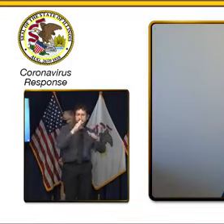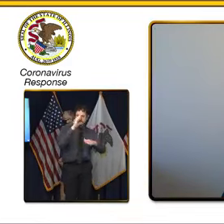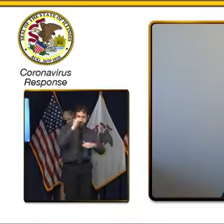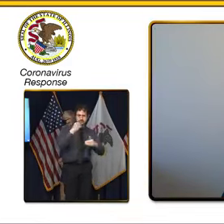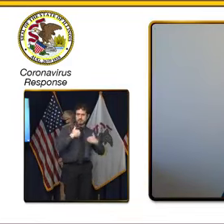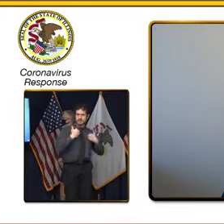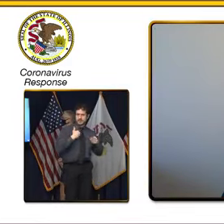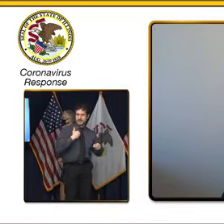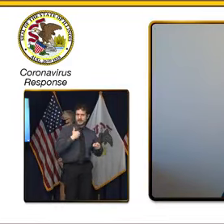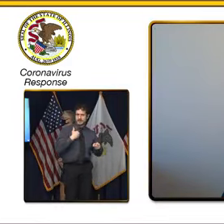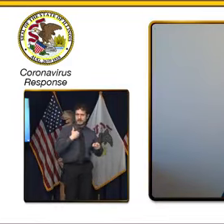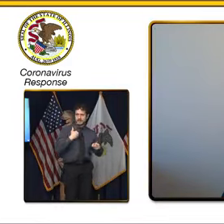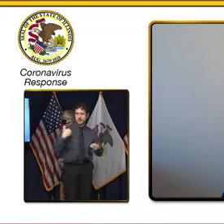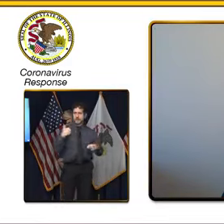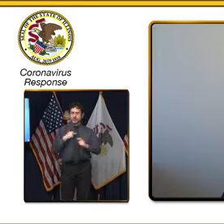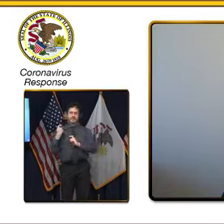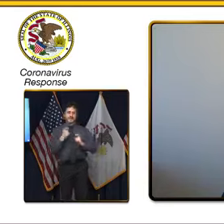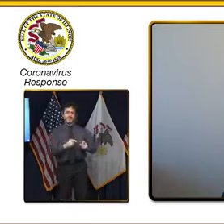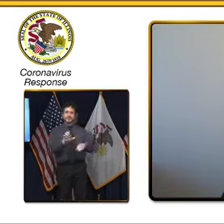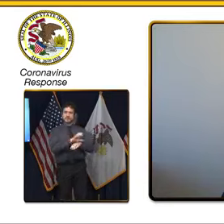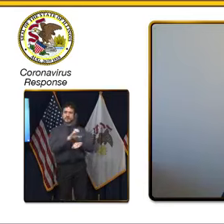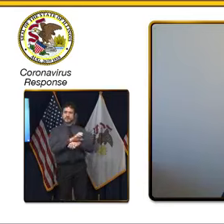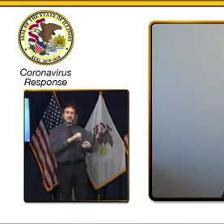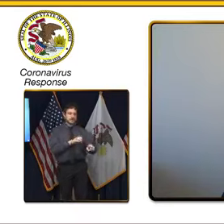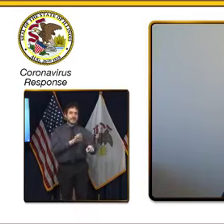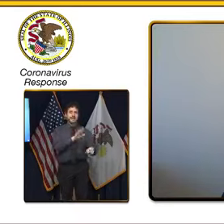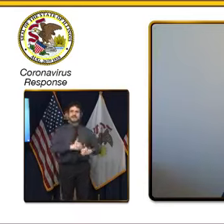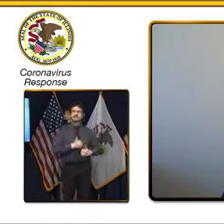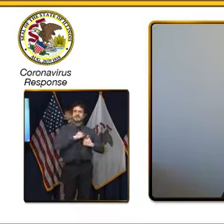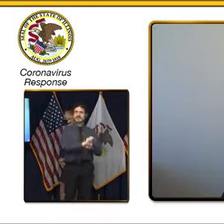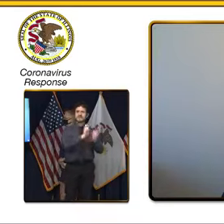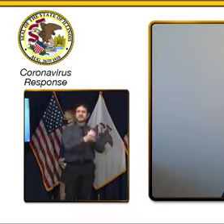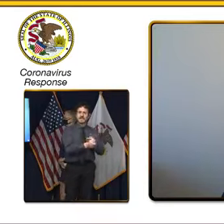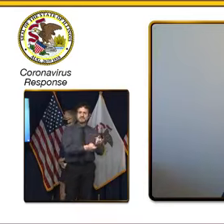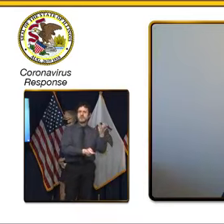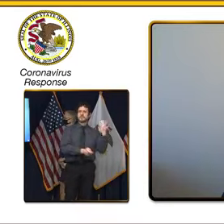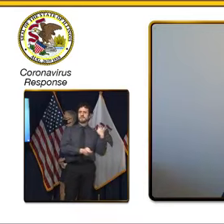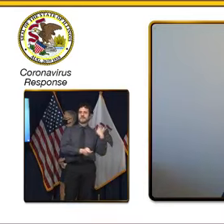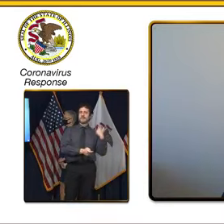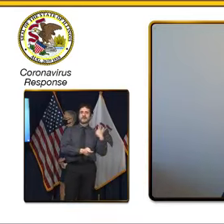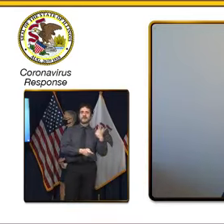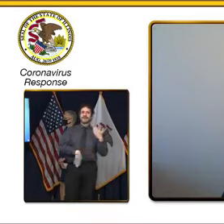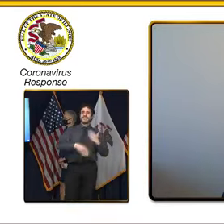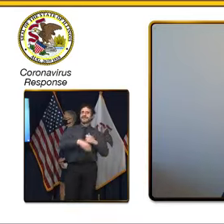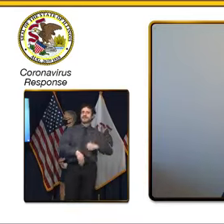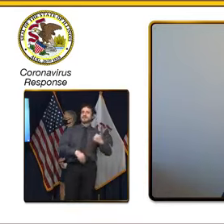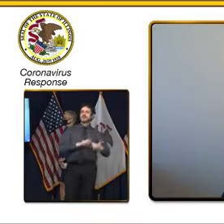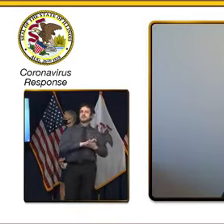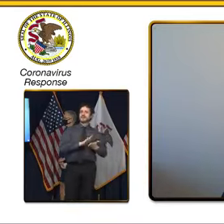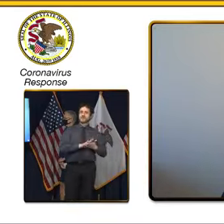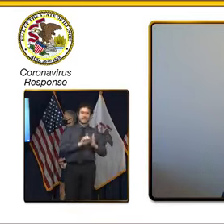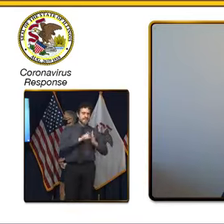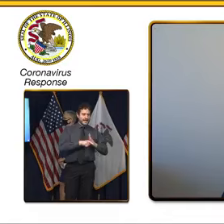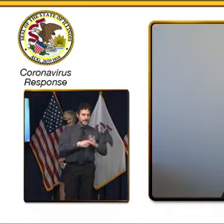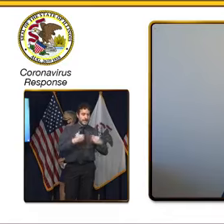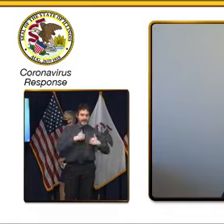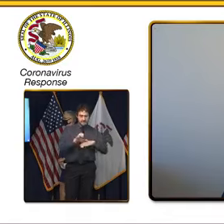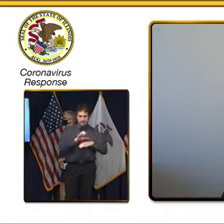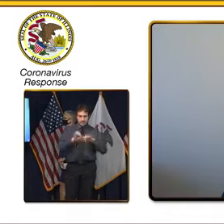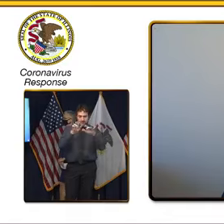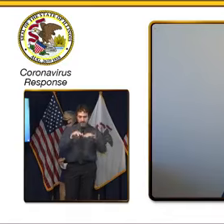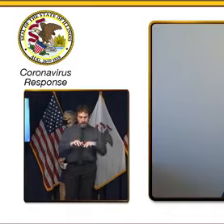transformed the boy's life. He went from being expelled from school to having a job creating web pages for churches and local businesses.